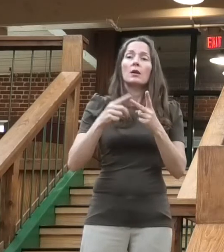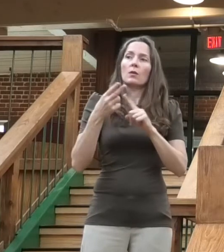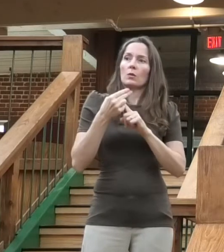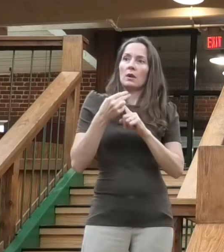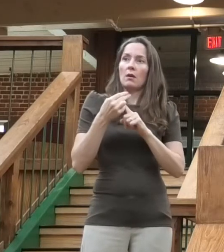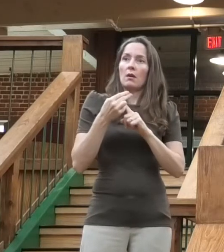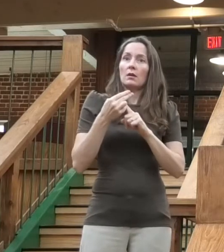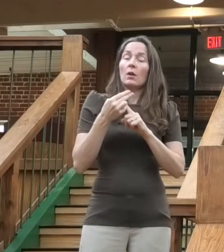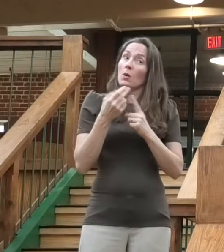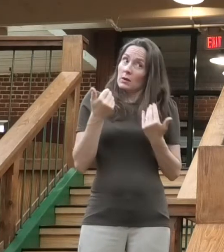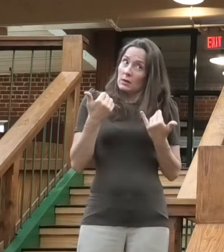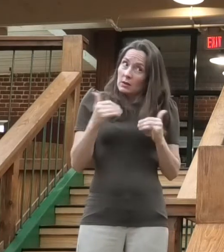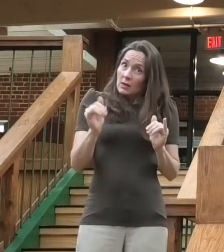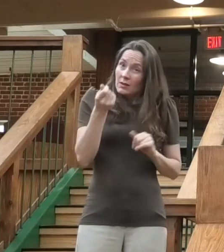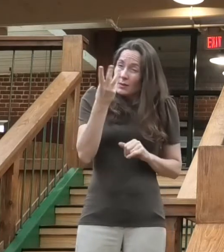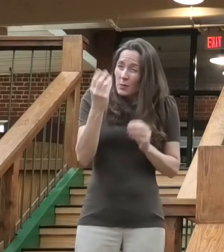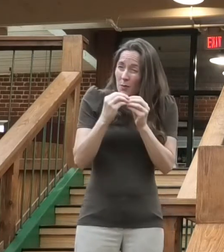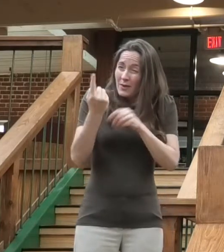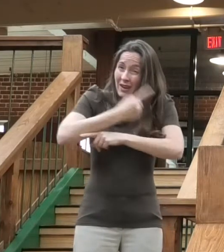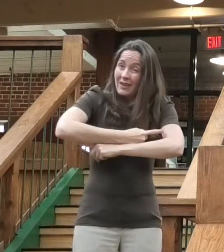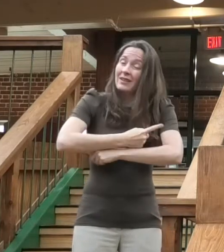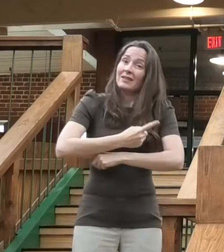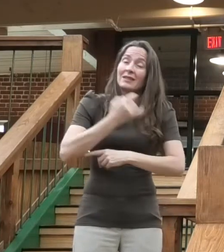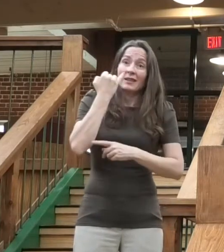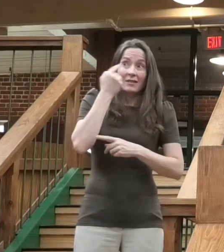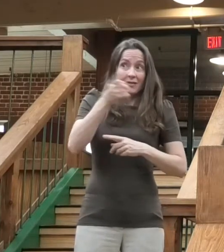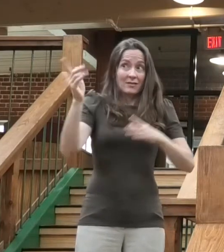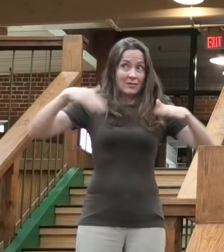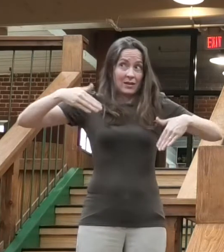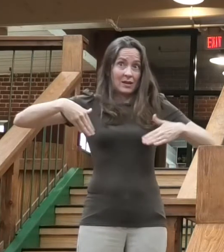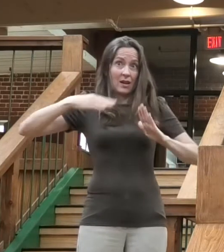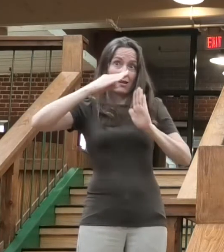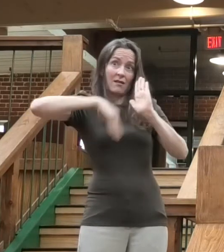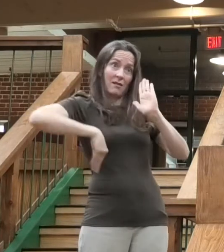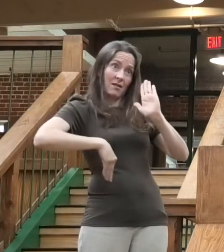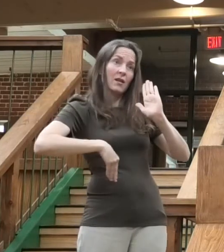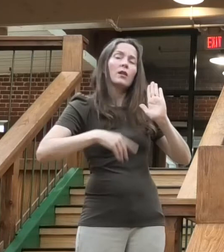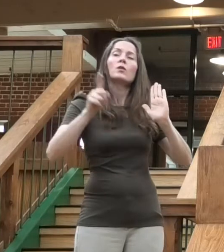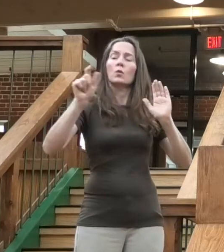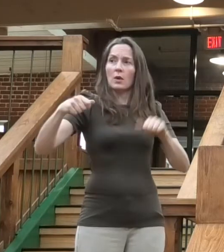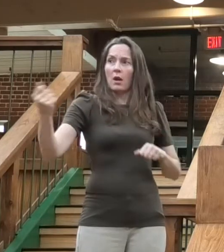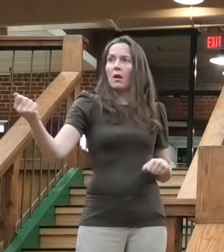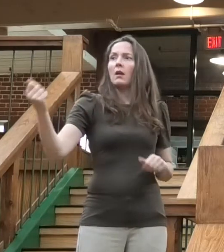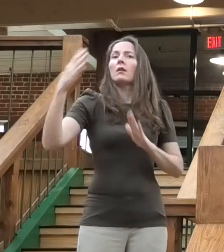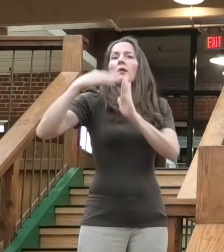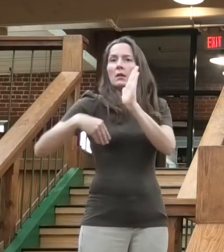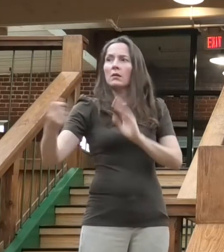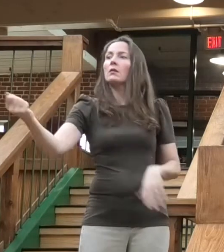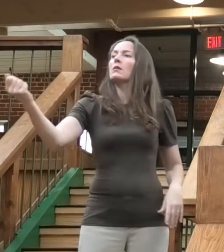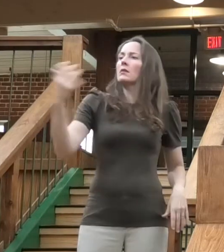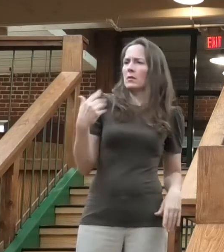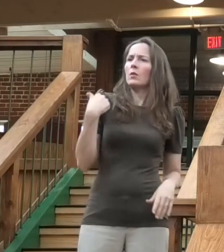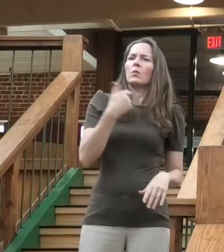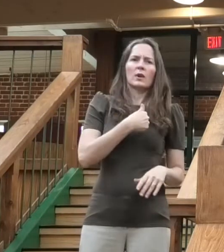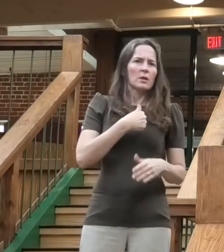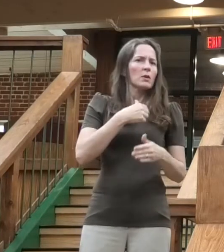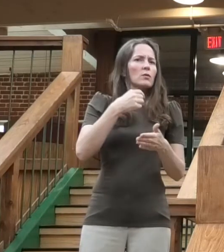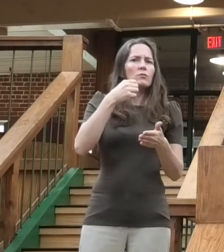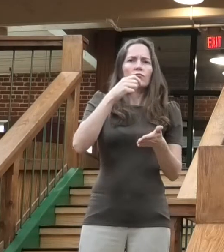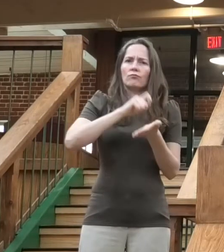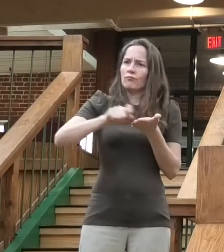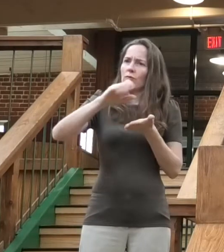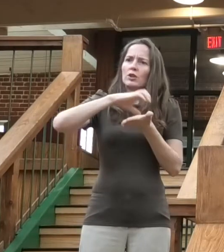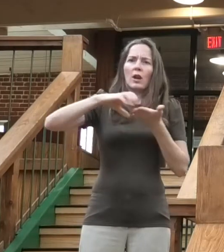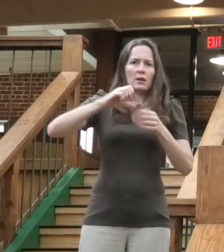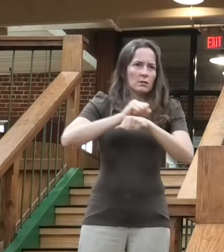to get your application in and get it approved. And we will get that check out the door to you to help that small business community